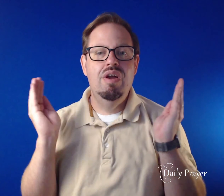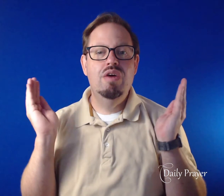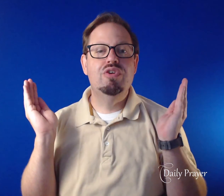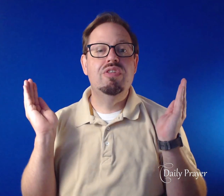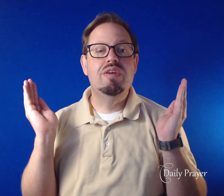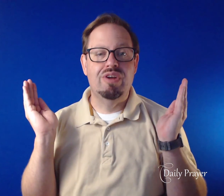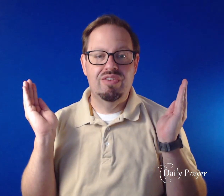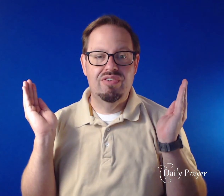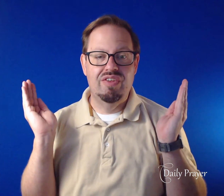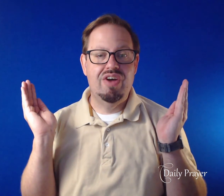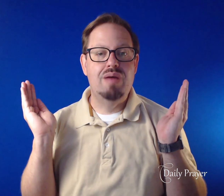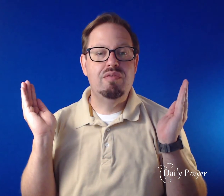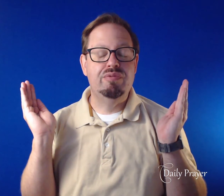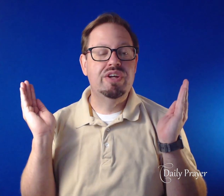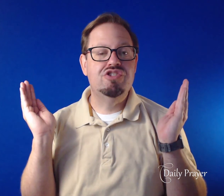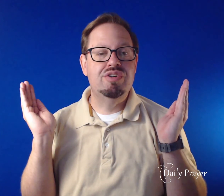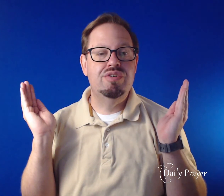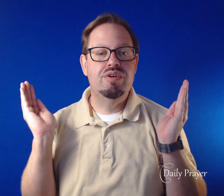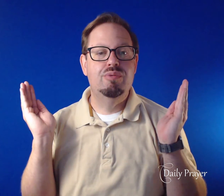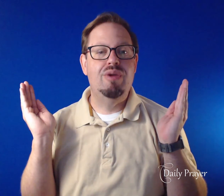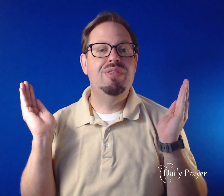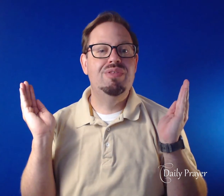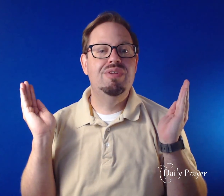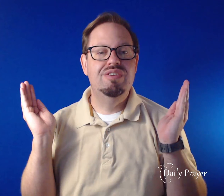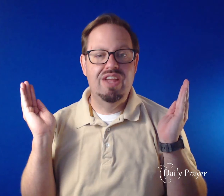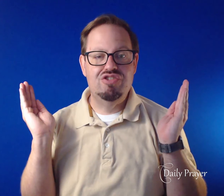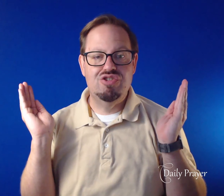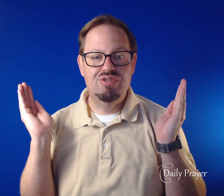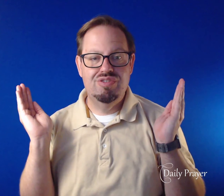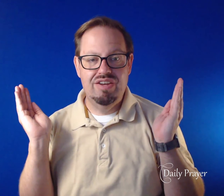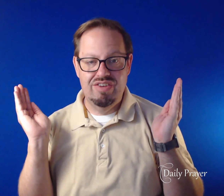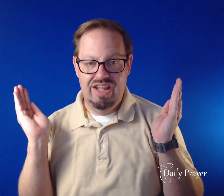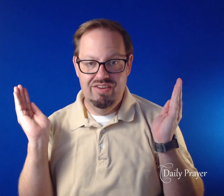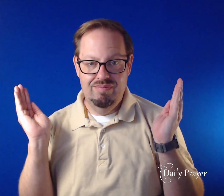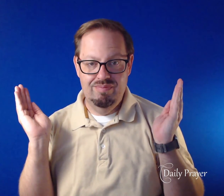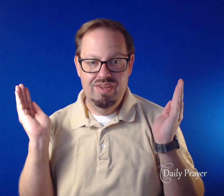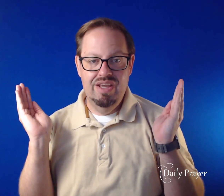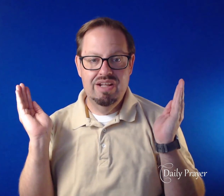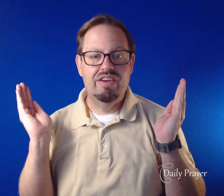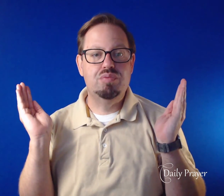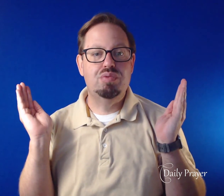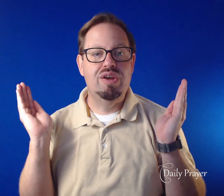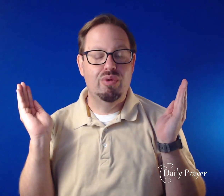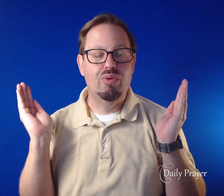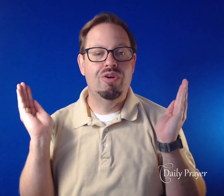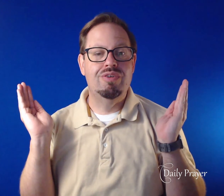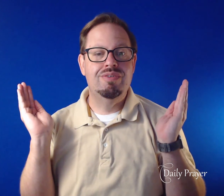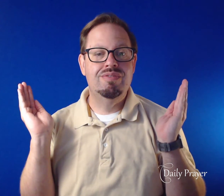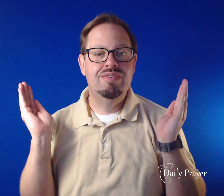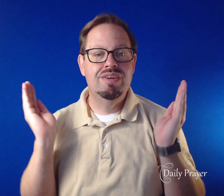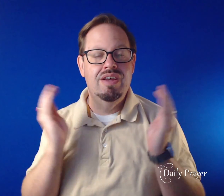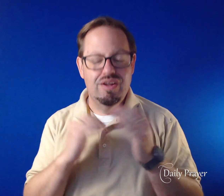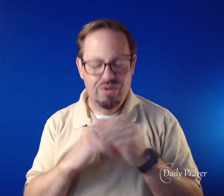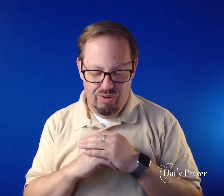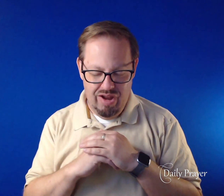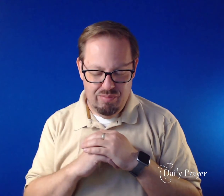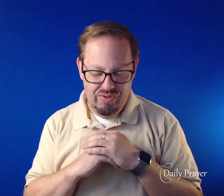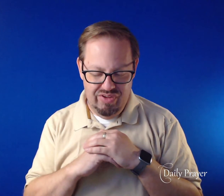For deliverance in the time of affliction, wrath, danger, and need, let us pray to the Lord. Lord, have mercy.